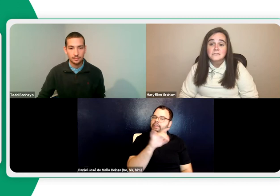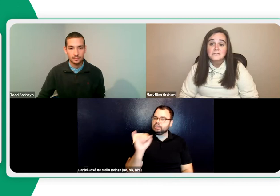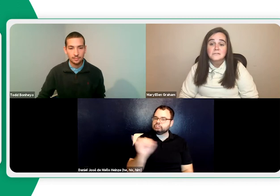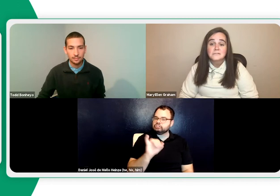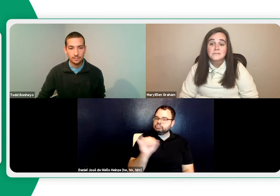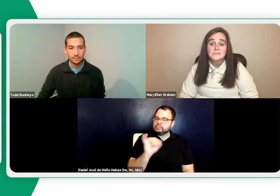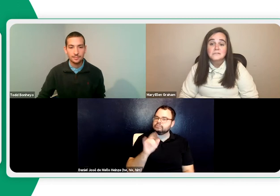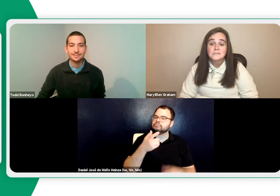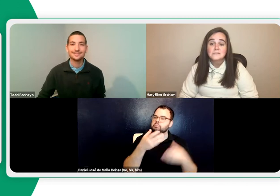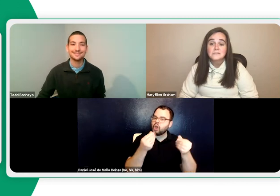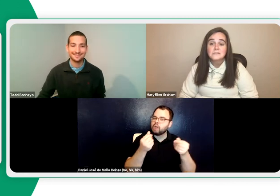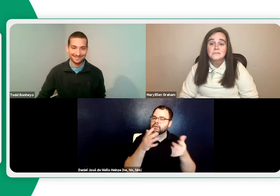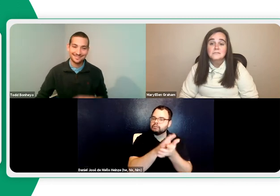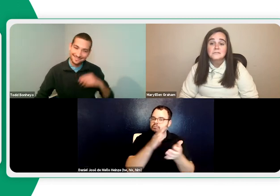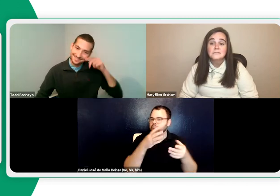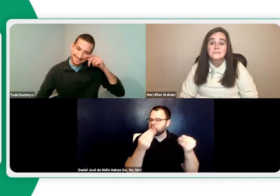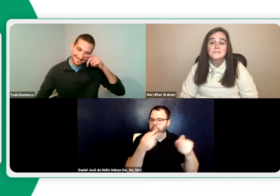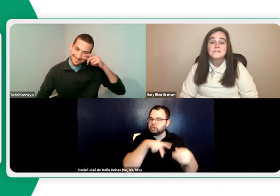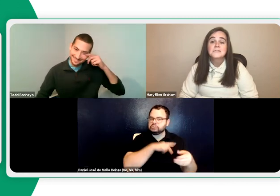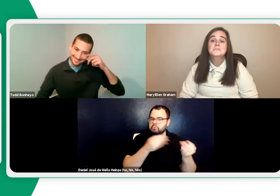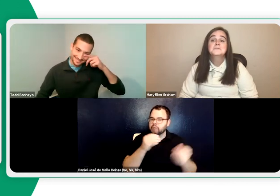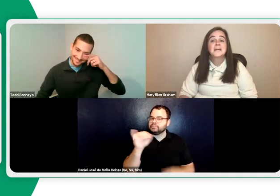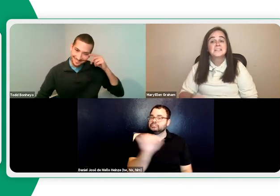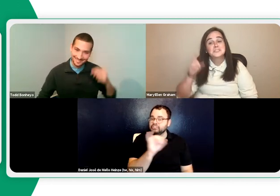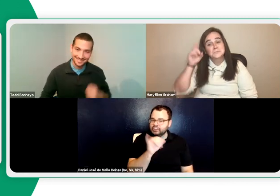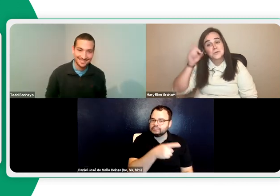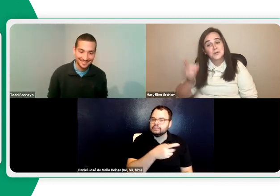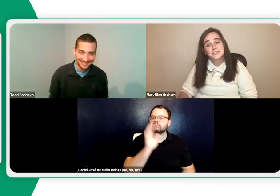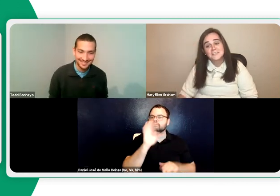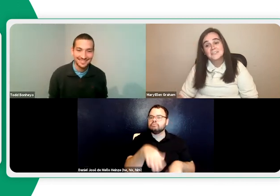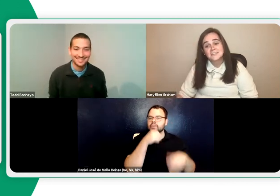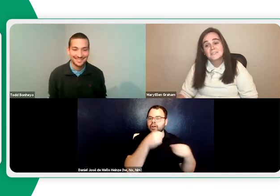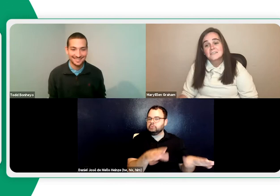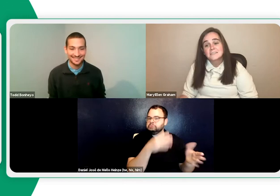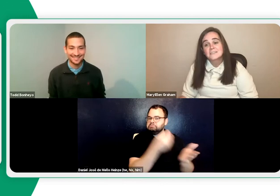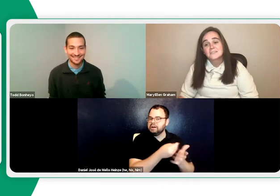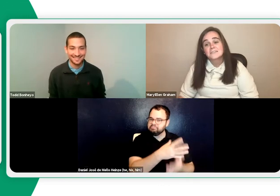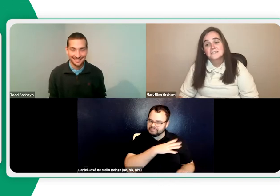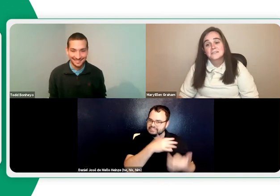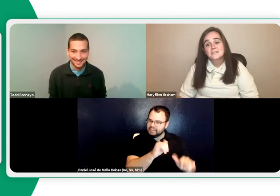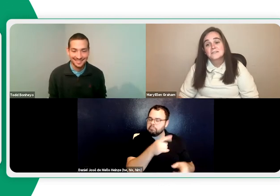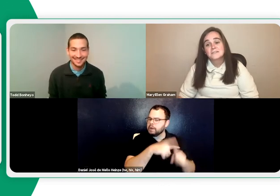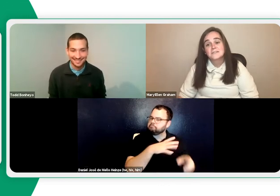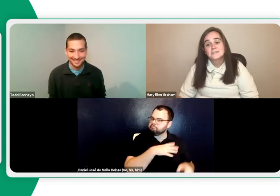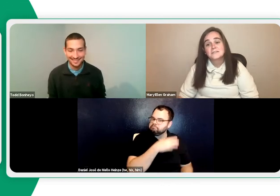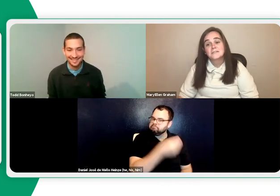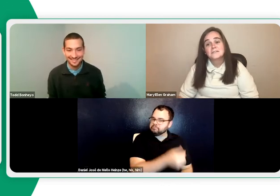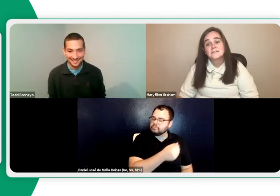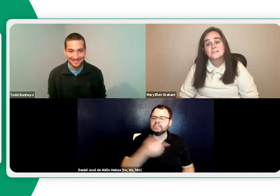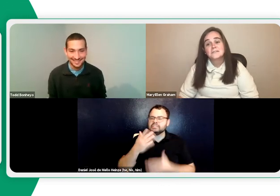Some students can go ahead and choose an insurance plan, a personal or property insurance plan so that they don't lose money.